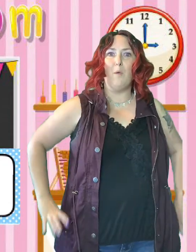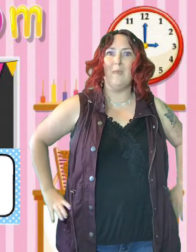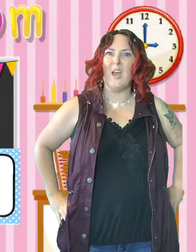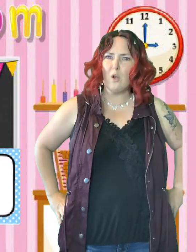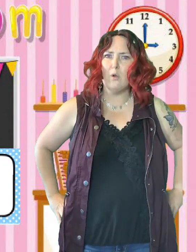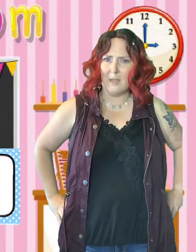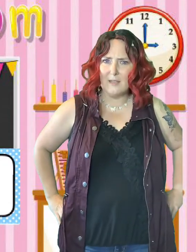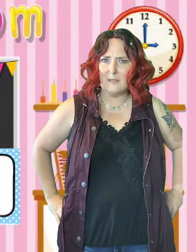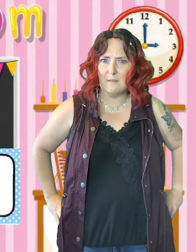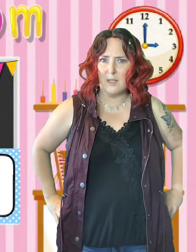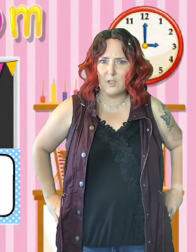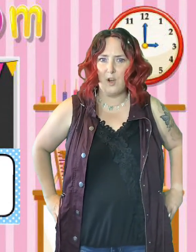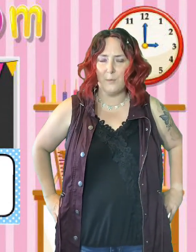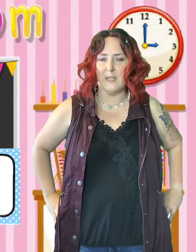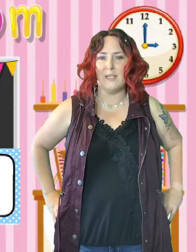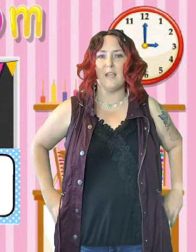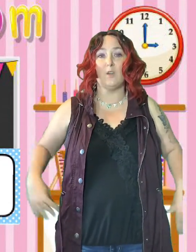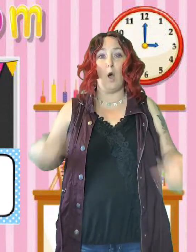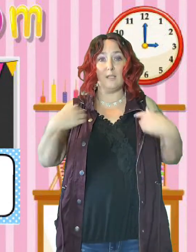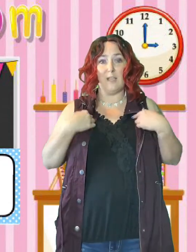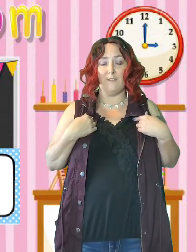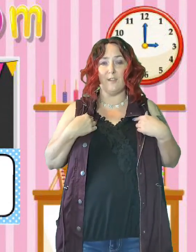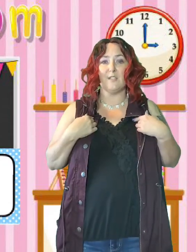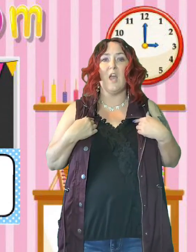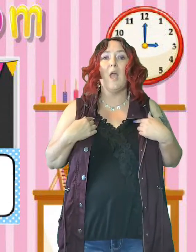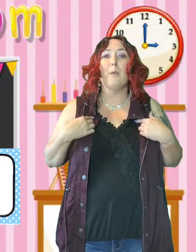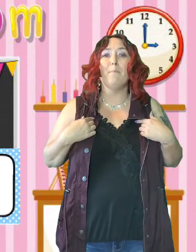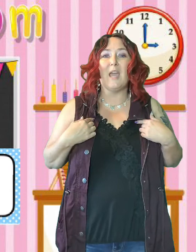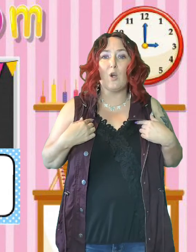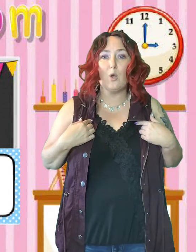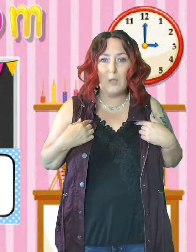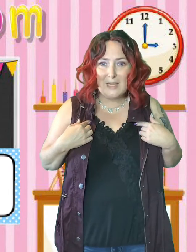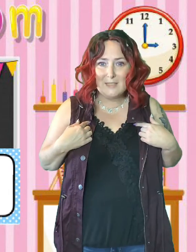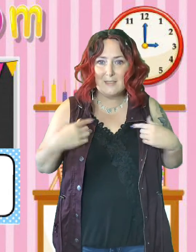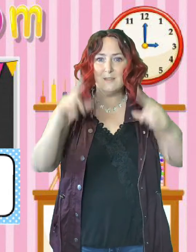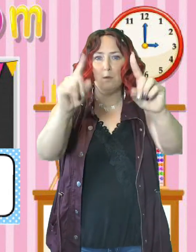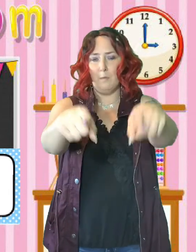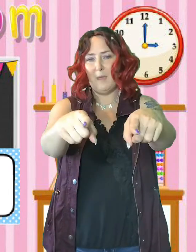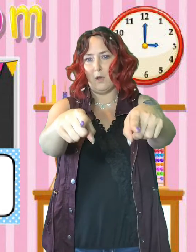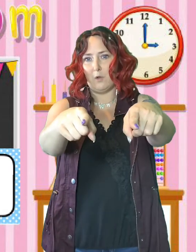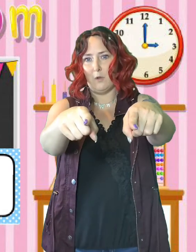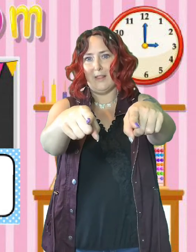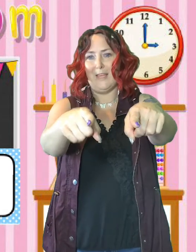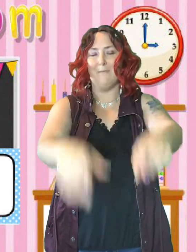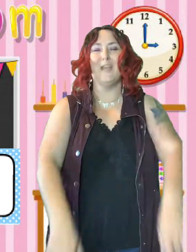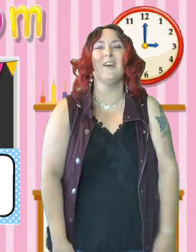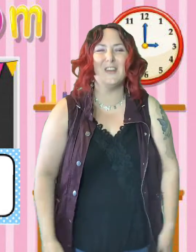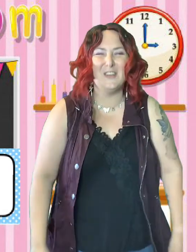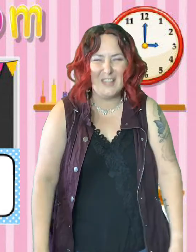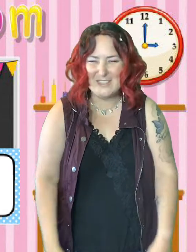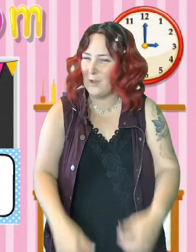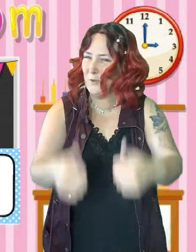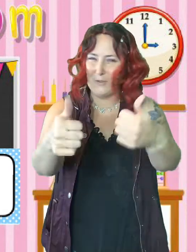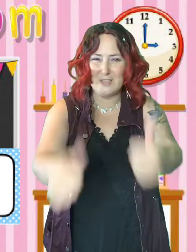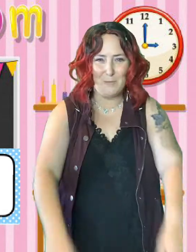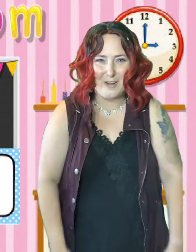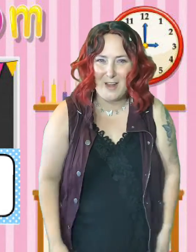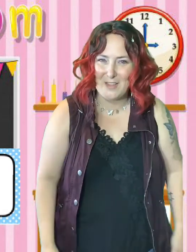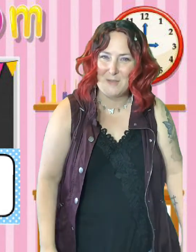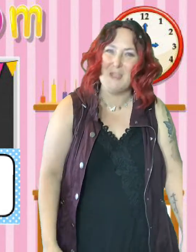miércoles. That's a hard one to say. So I'll say it first. Miércoles. Miércoles. Oh you guys are better at it than me.